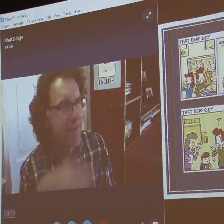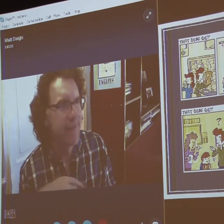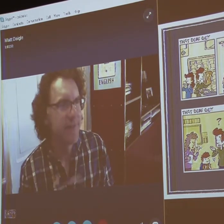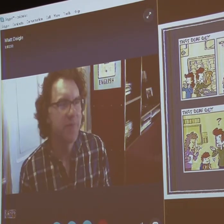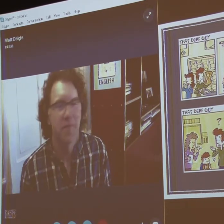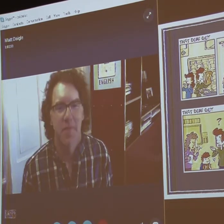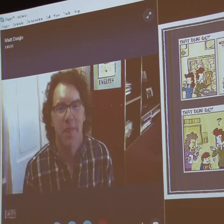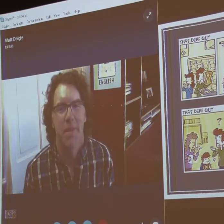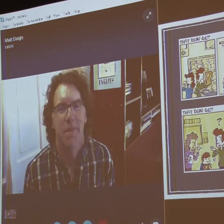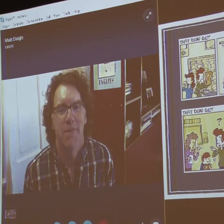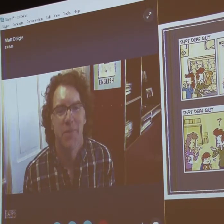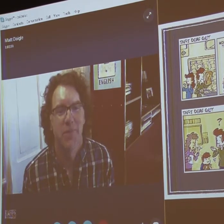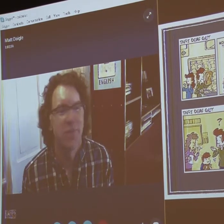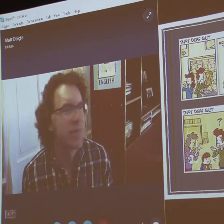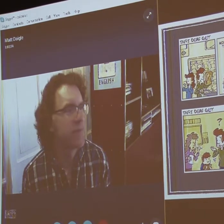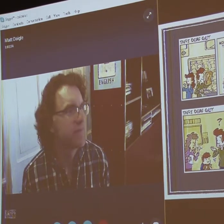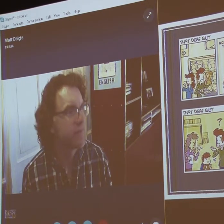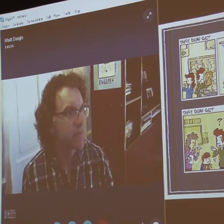I'll let you look at them first.